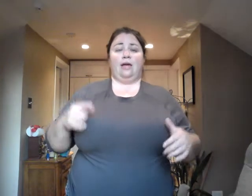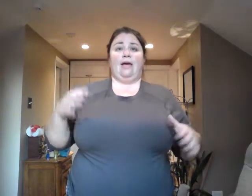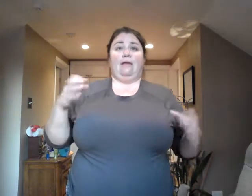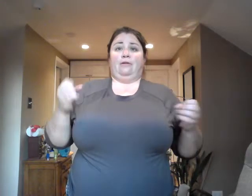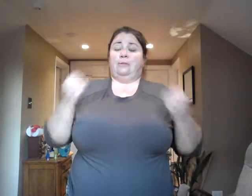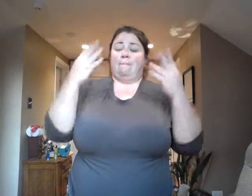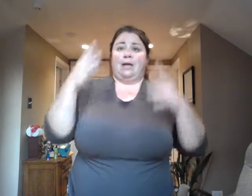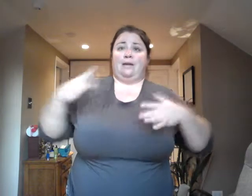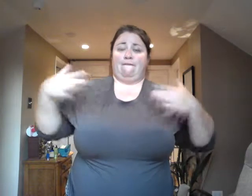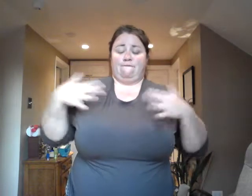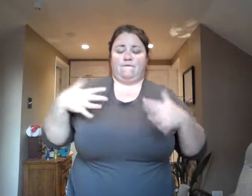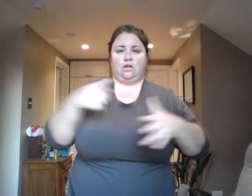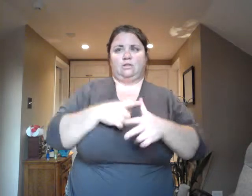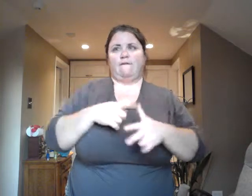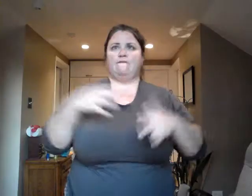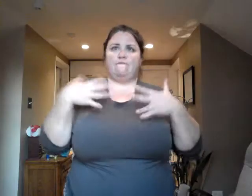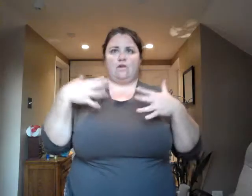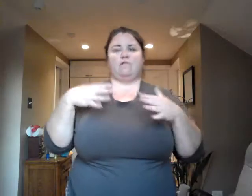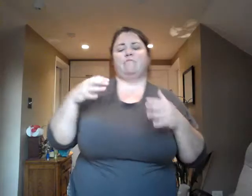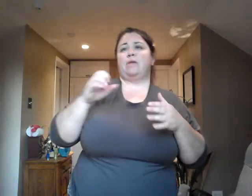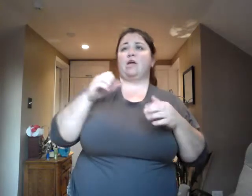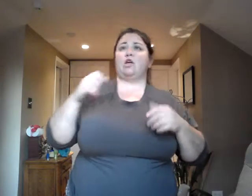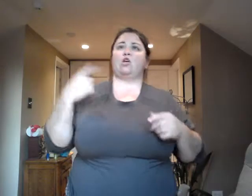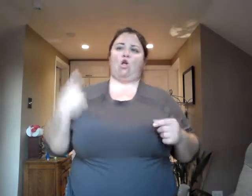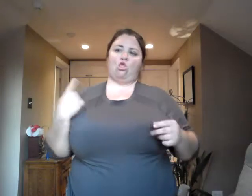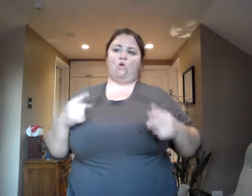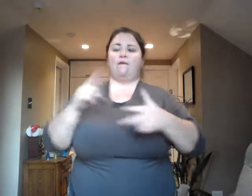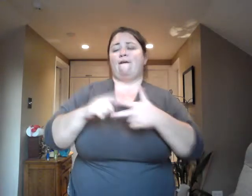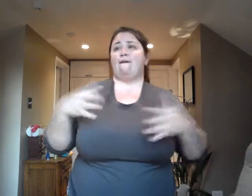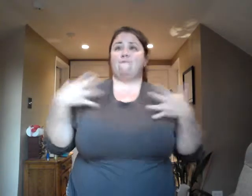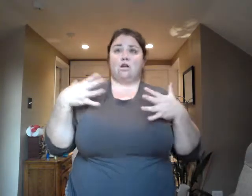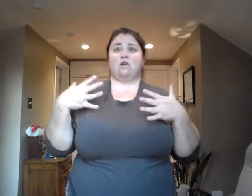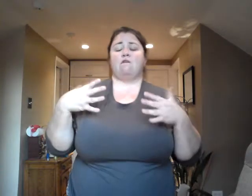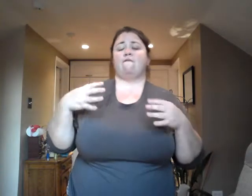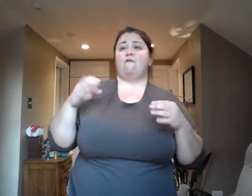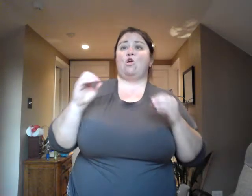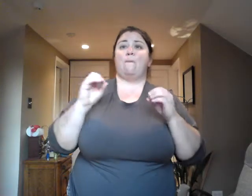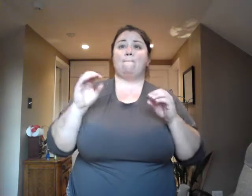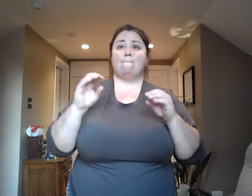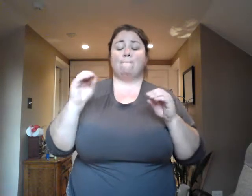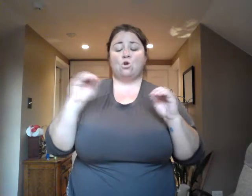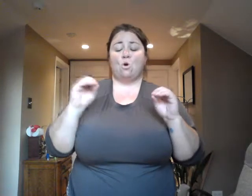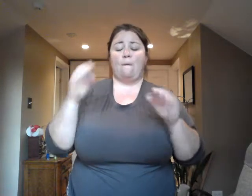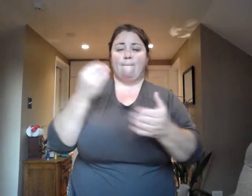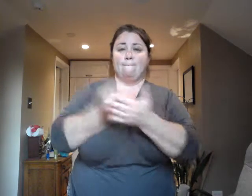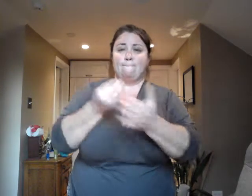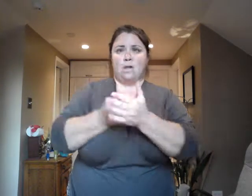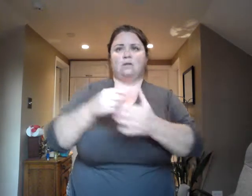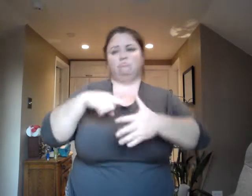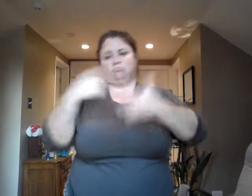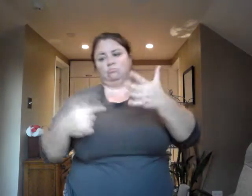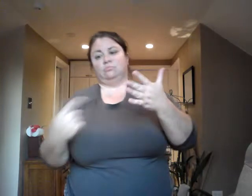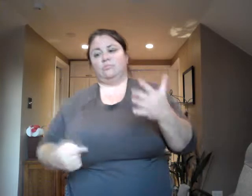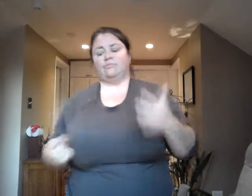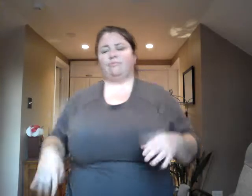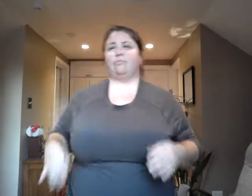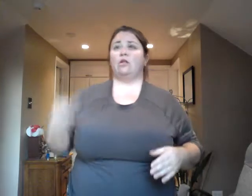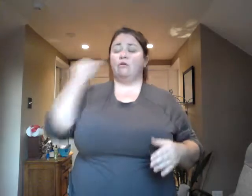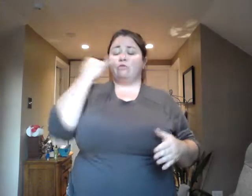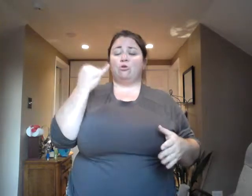fear of being alone. I'm sure you could add it to the list. For example, if you get angry because somebody cut you